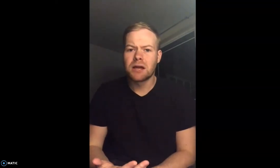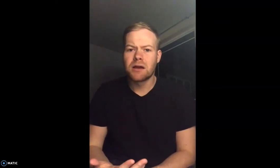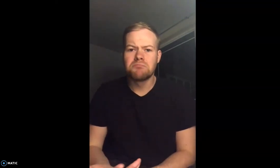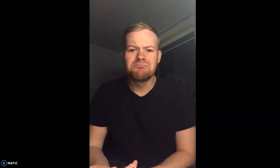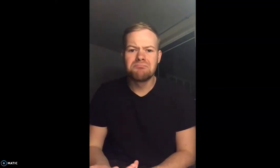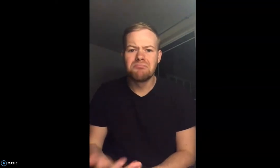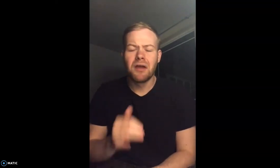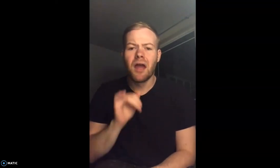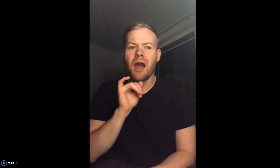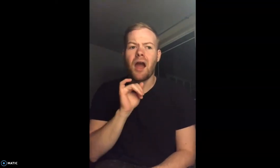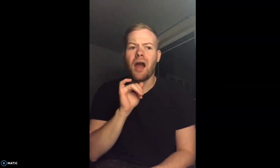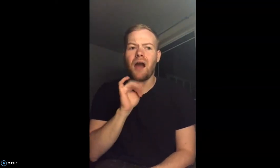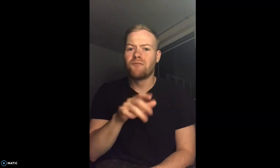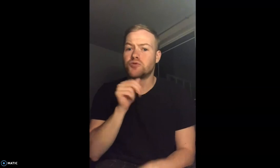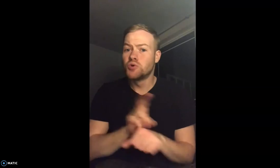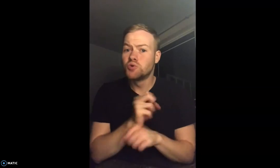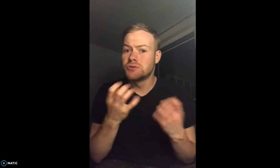don't. I mean, look at it.